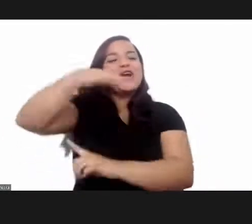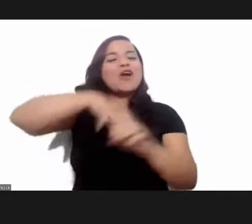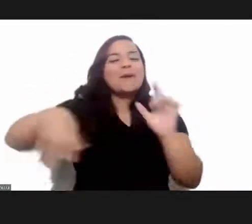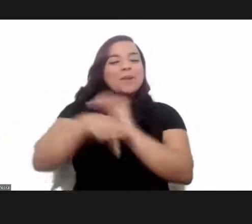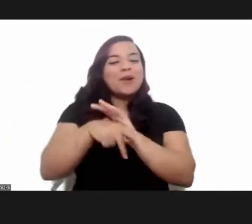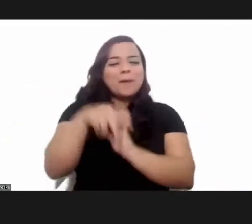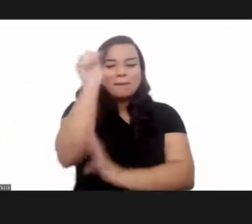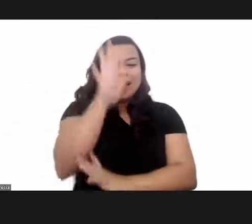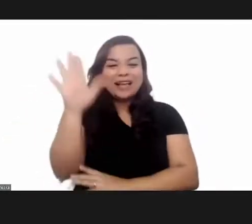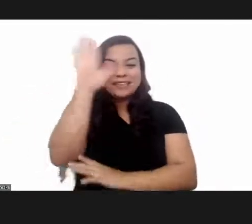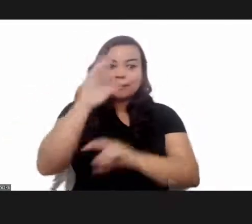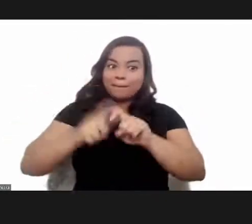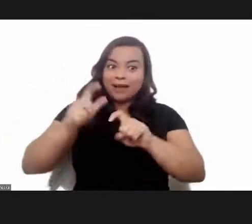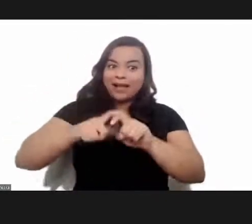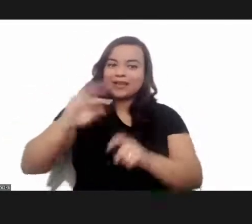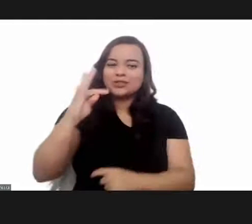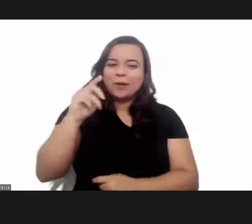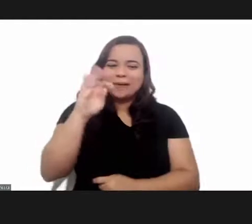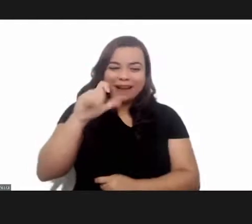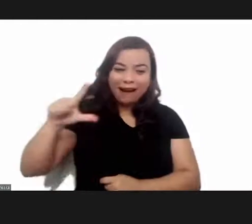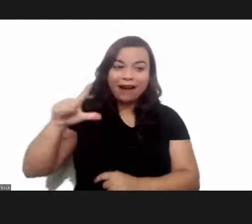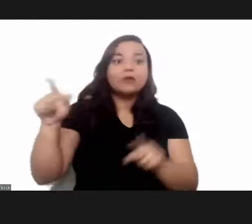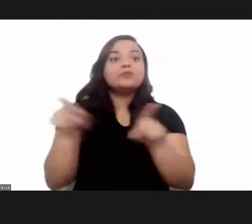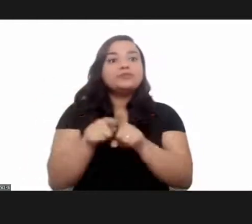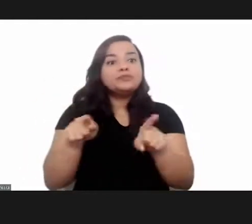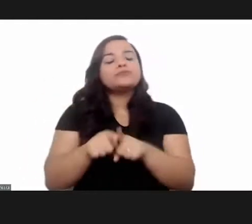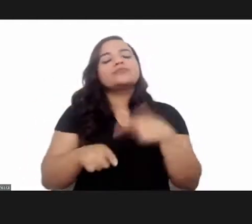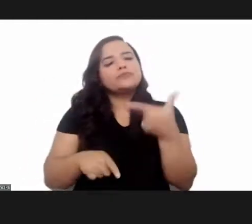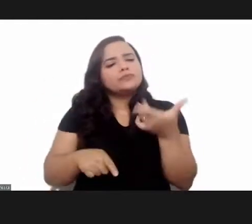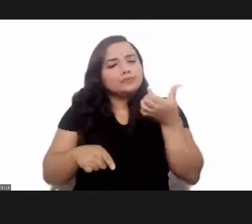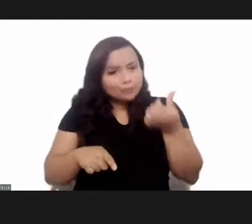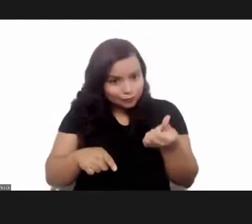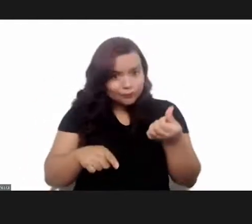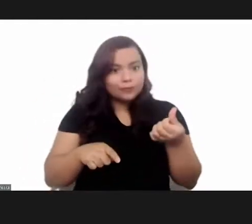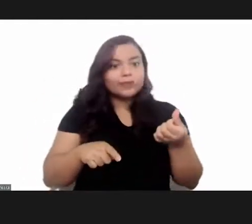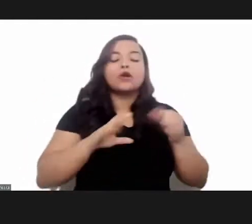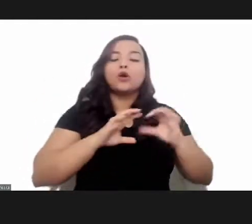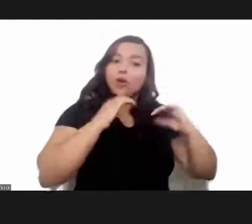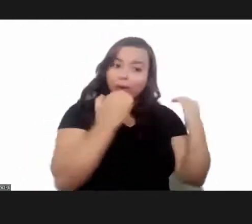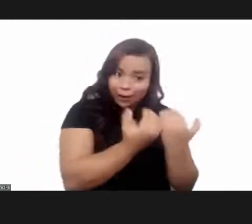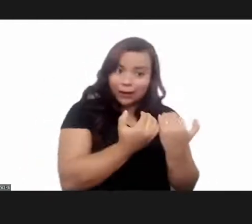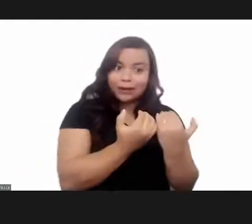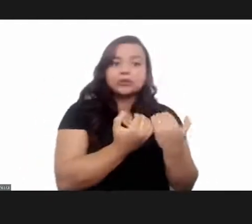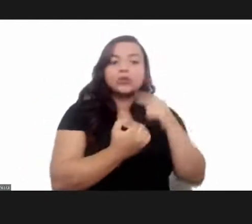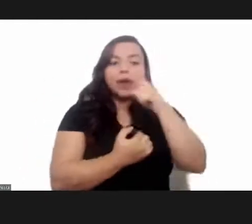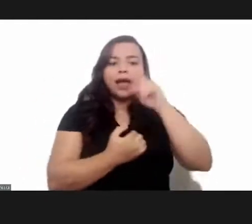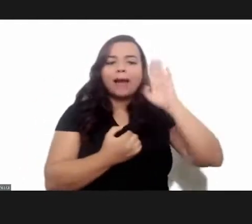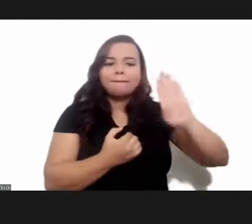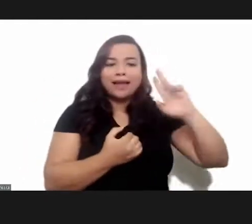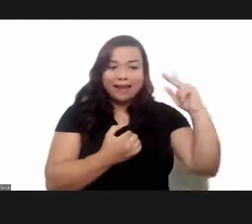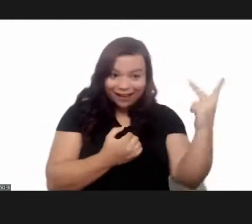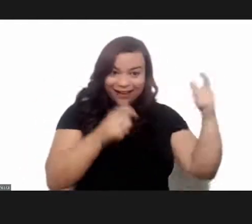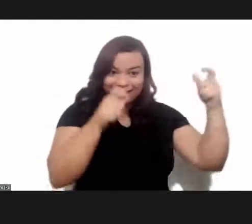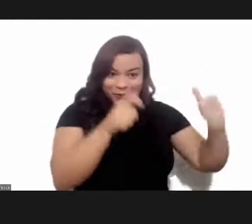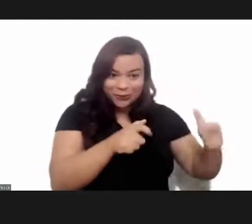and the 26th Brazilian Congress of Parasitology in Belo Horizonte. Subsequently,